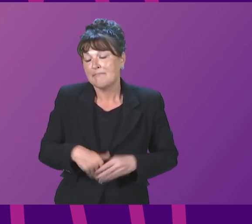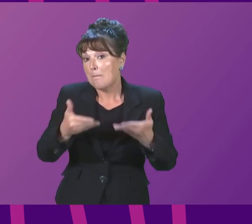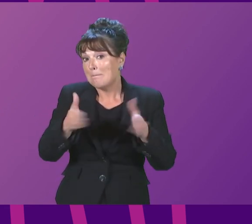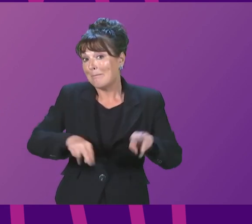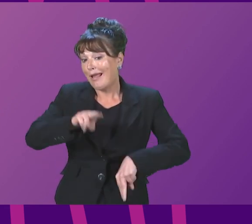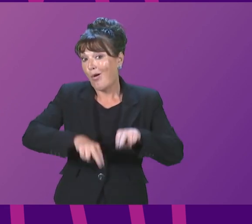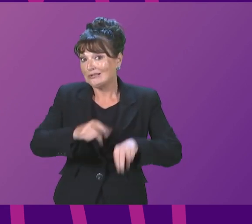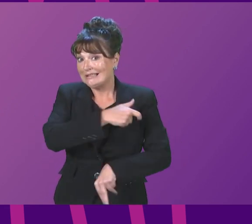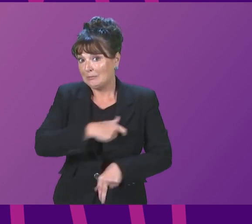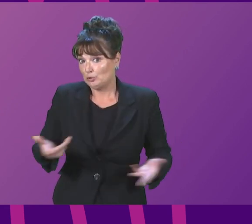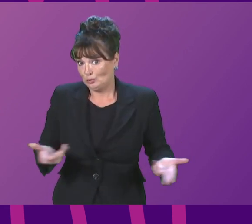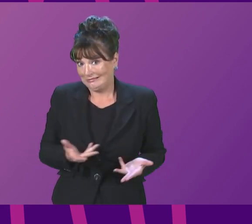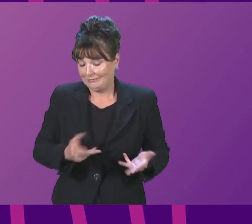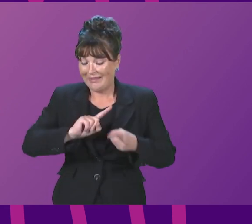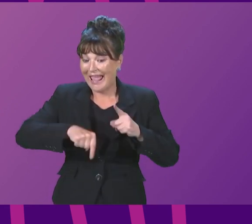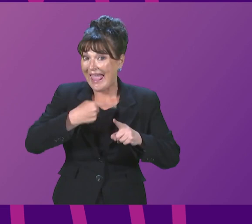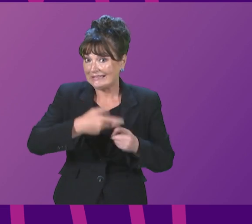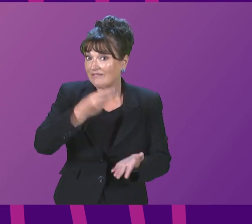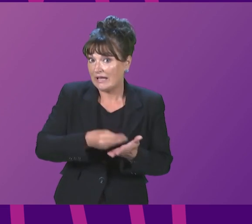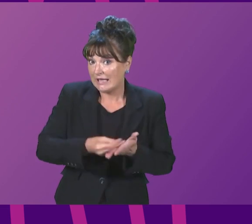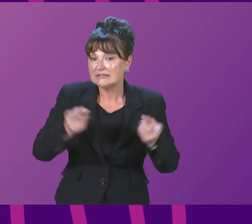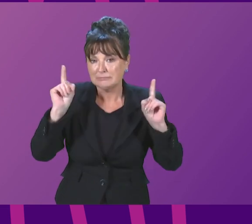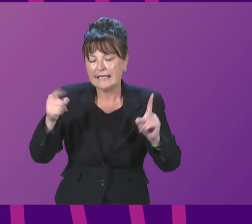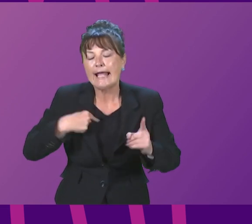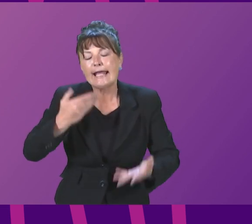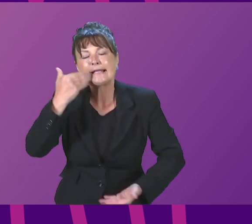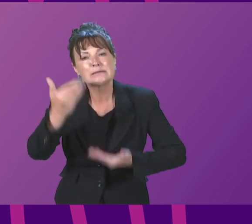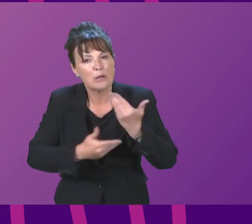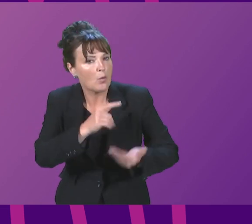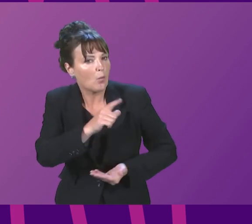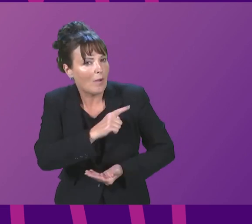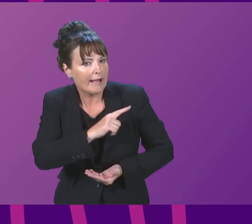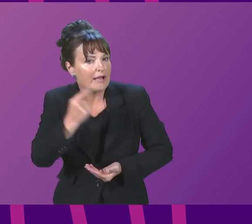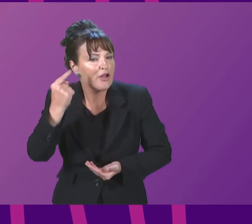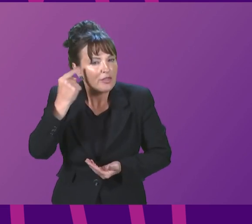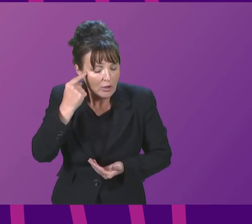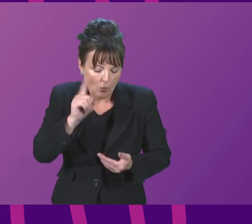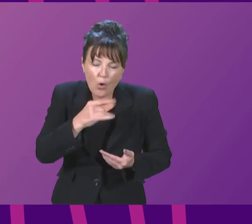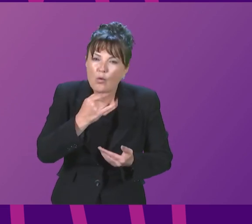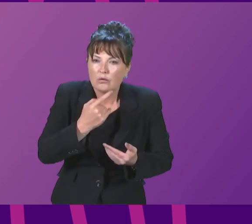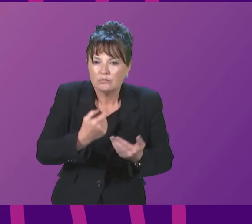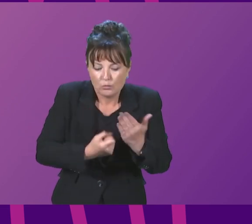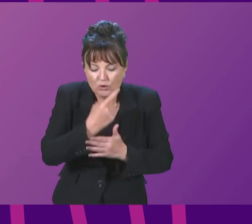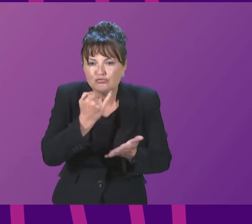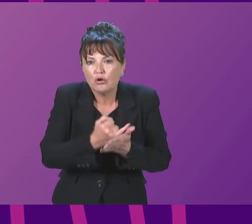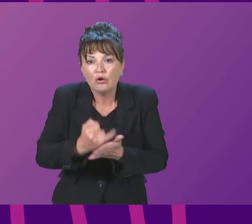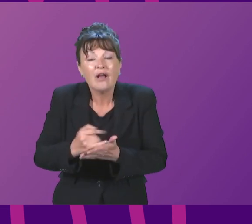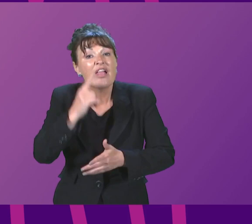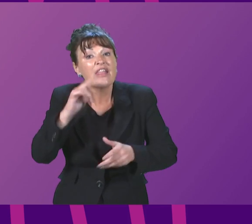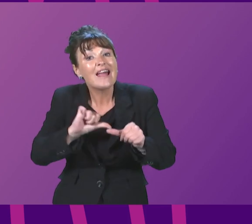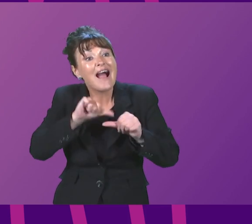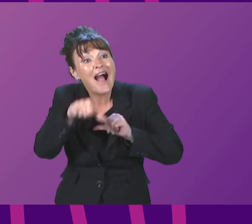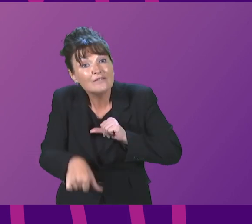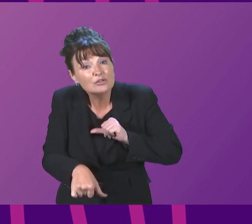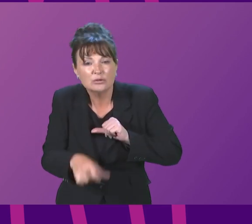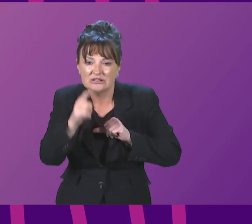the ex-finance minister outlined what he believes went wrong with his contracts. Before we understand, he was smuggled out of this building by